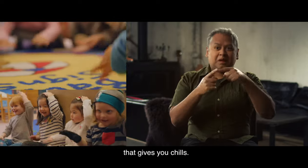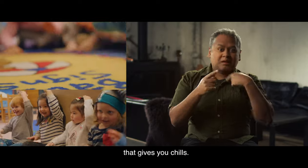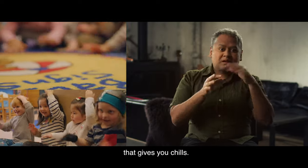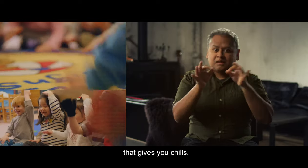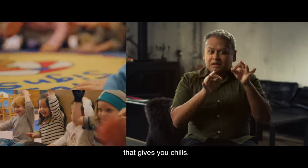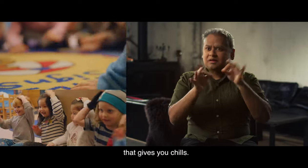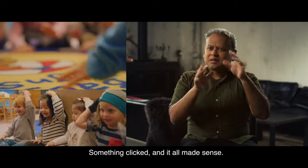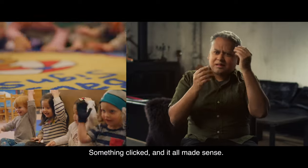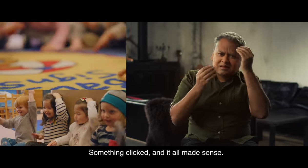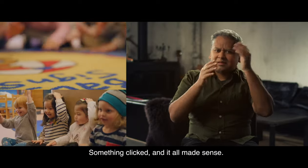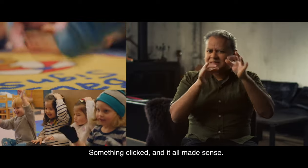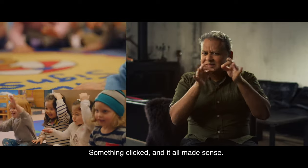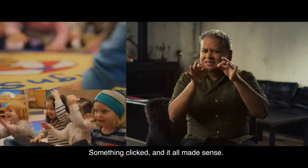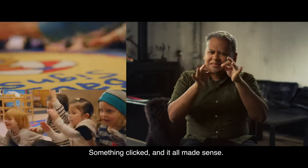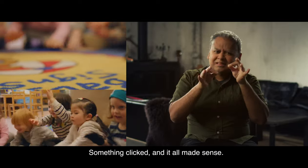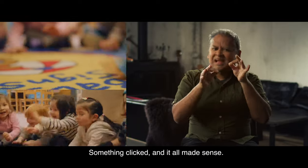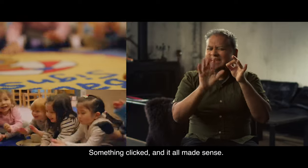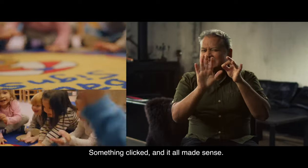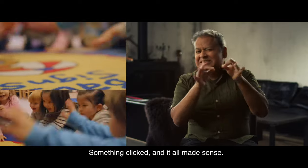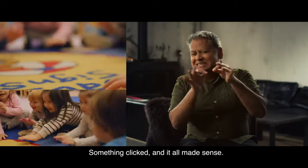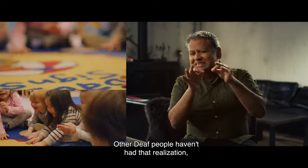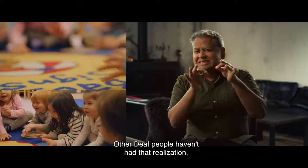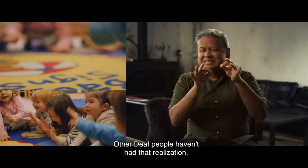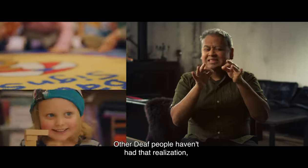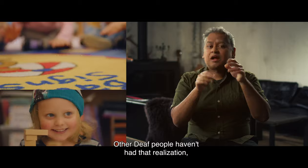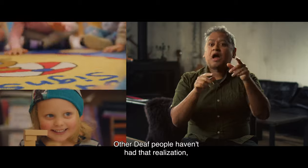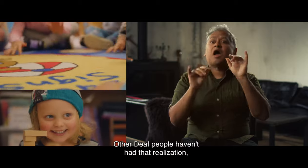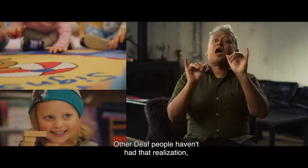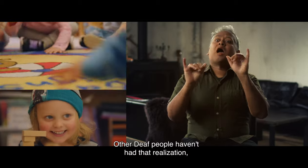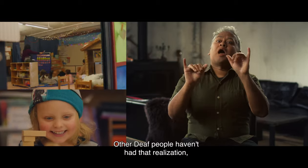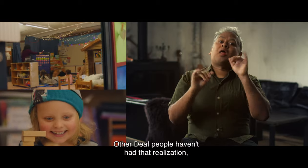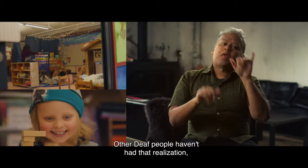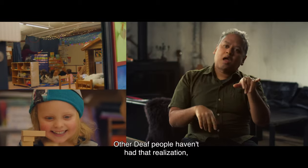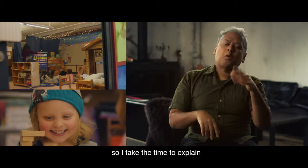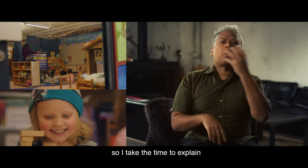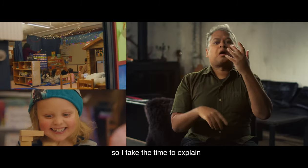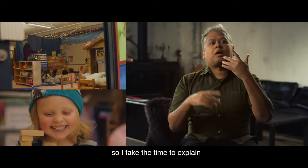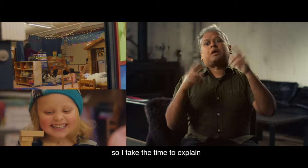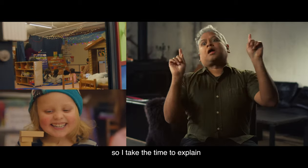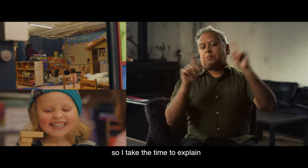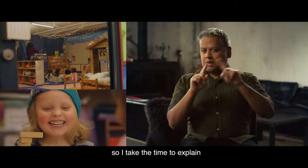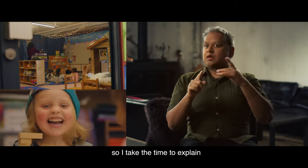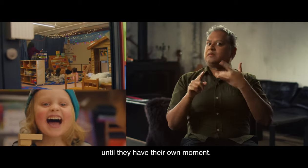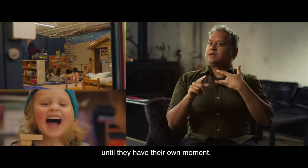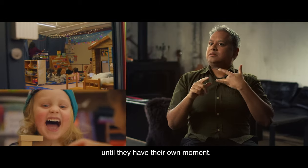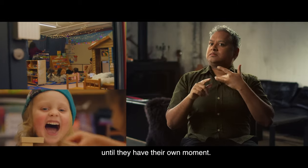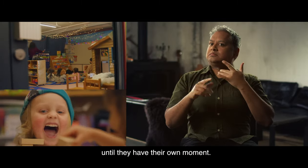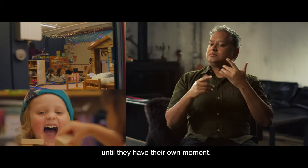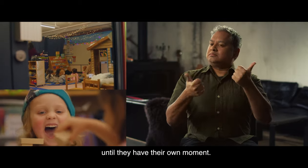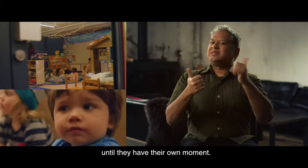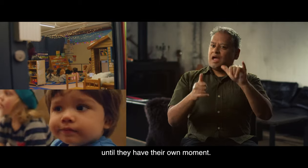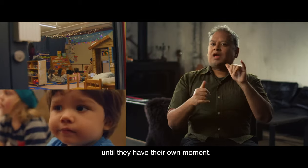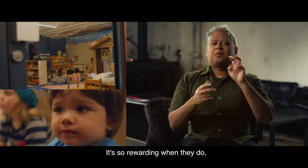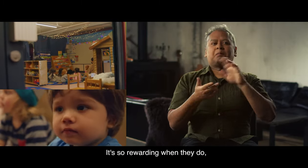those moments that gives you chills. Something clicked and it all made sense. Other deaf people haven't had that realization, so I take the time to explain until they